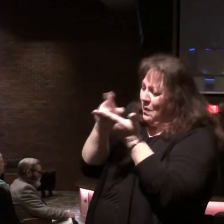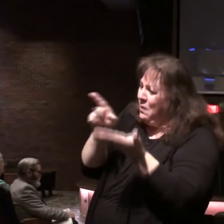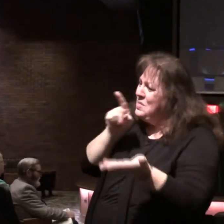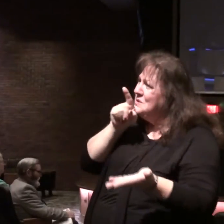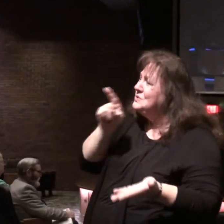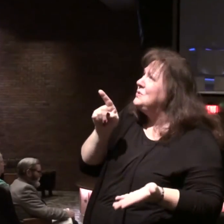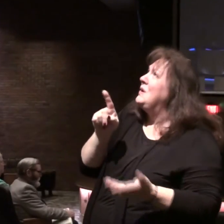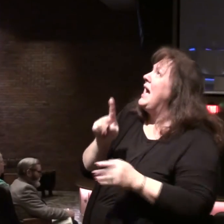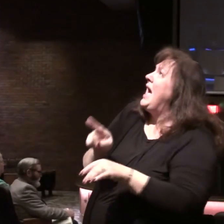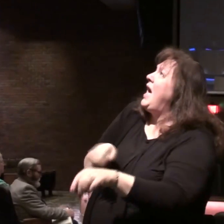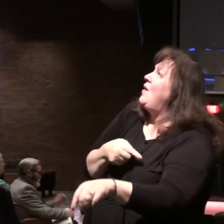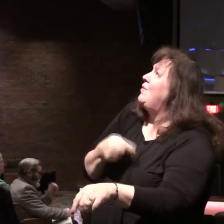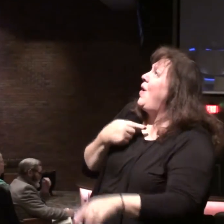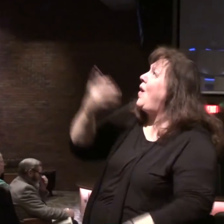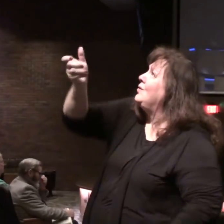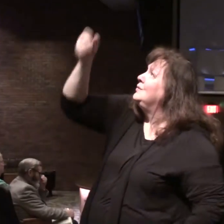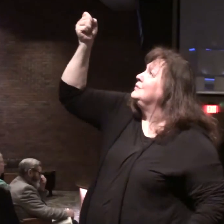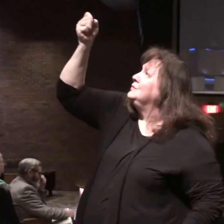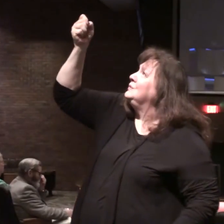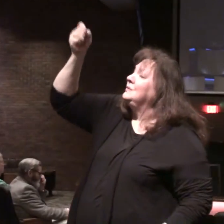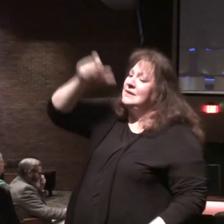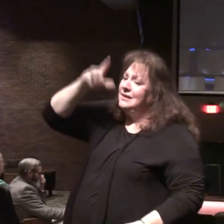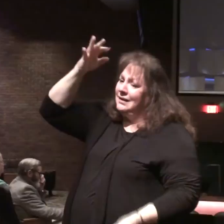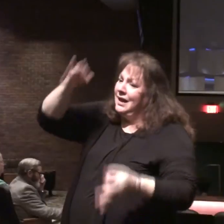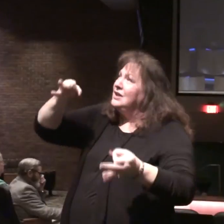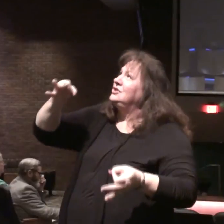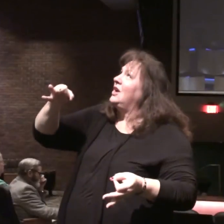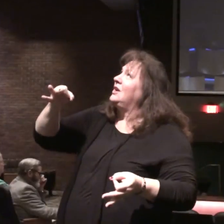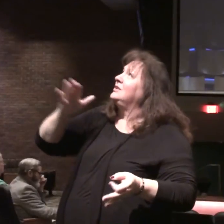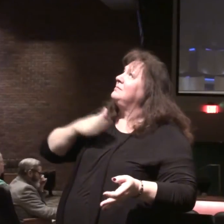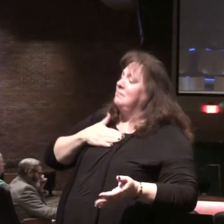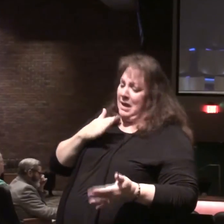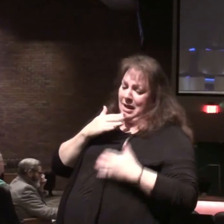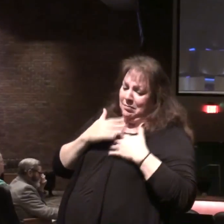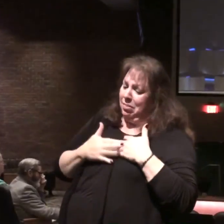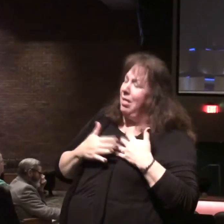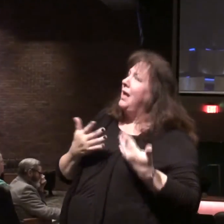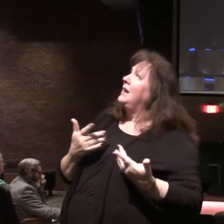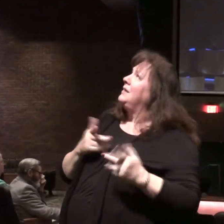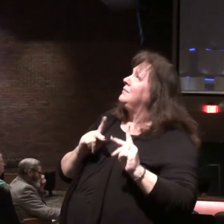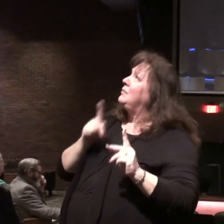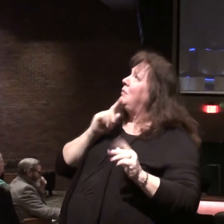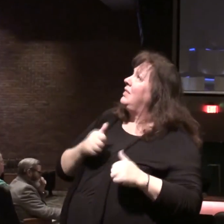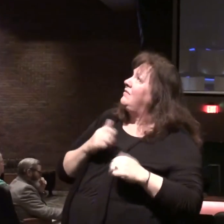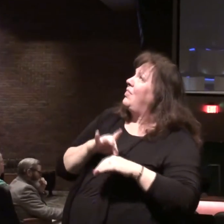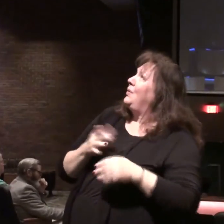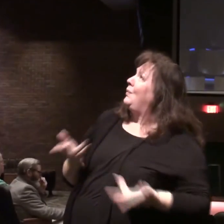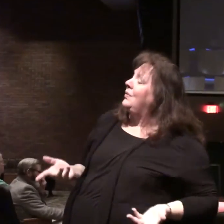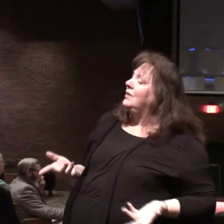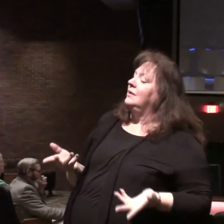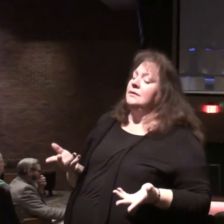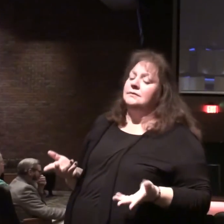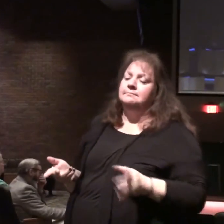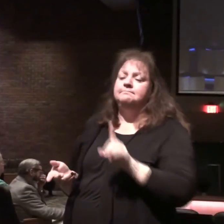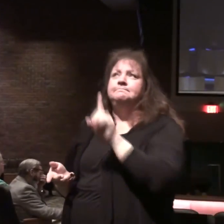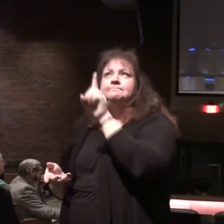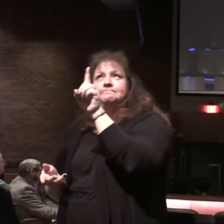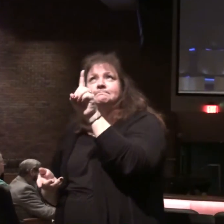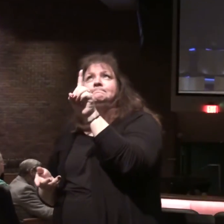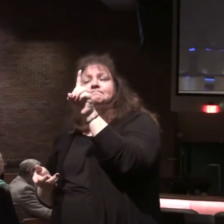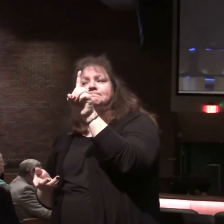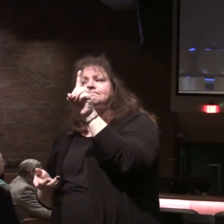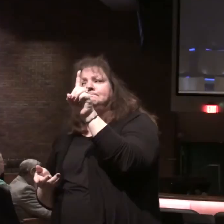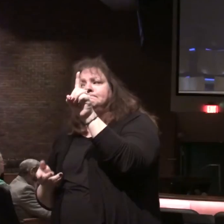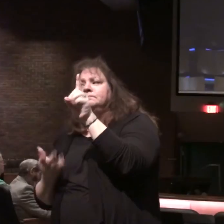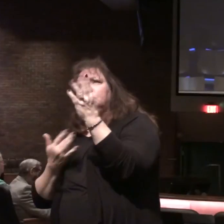true, how long will you refrain from judging and avenging our blood of those who dwell on the earth? He said, it will be a